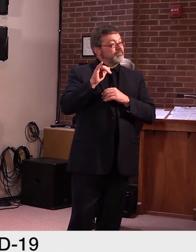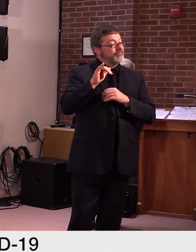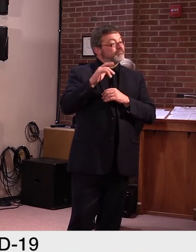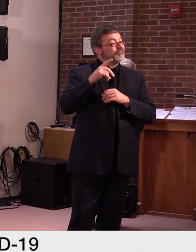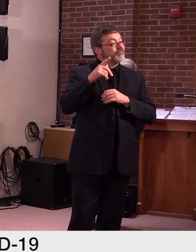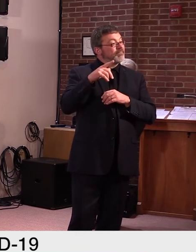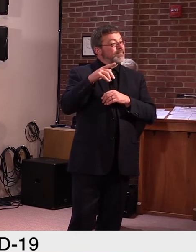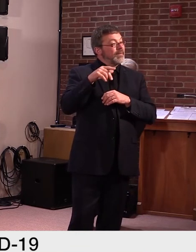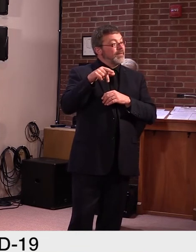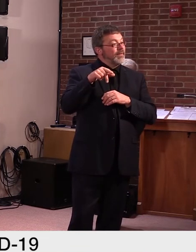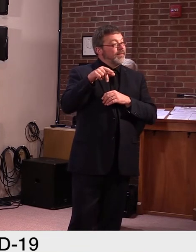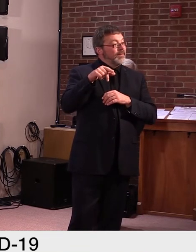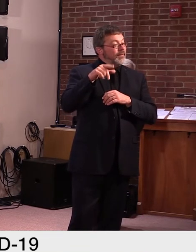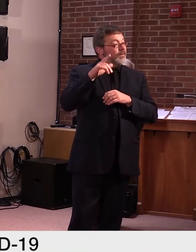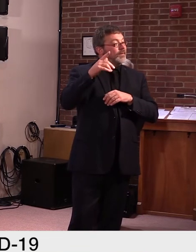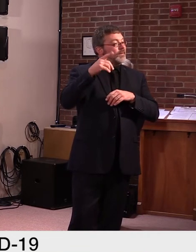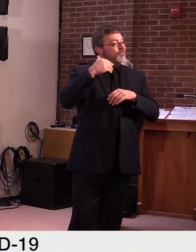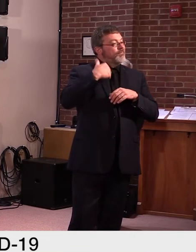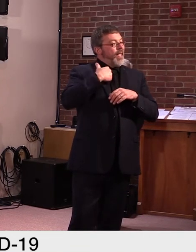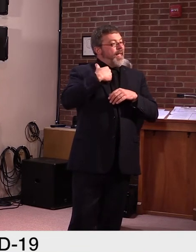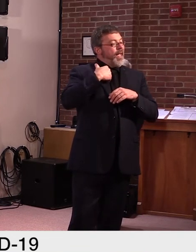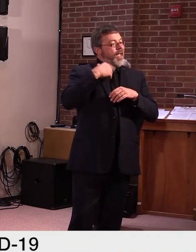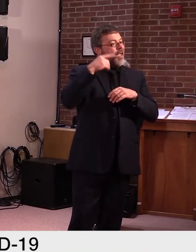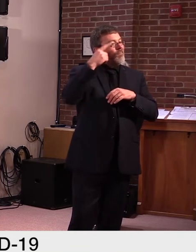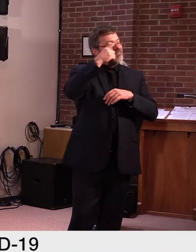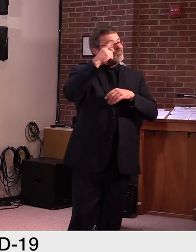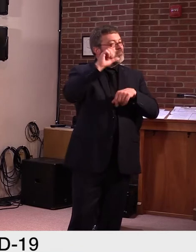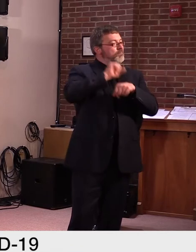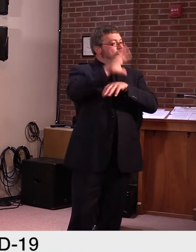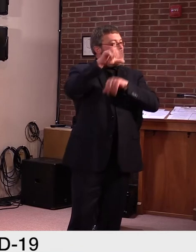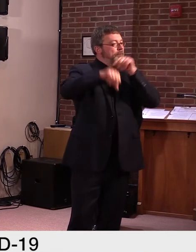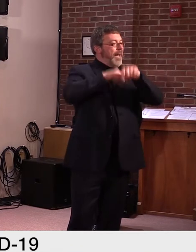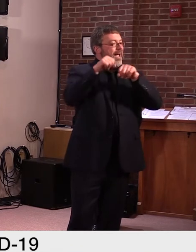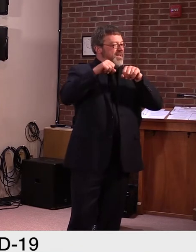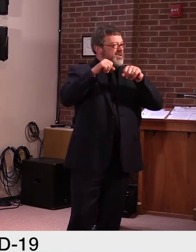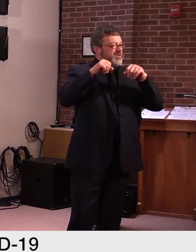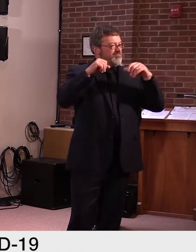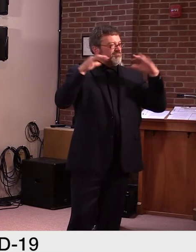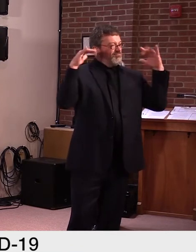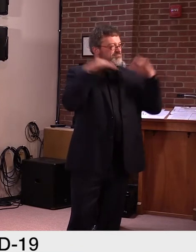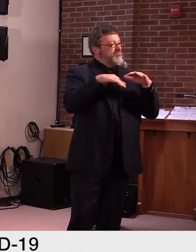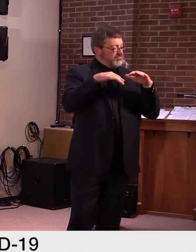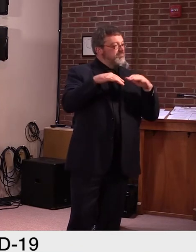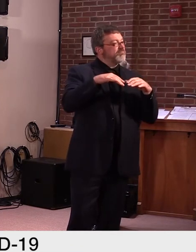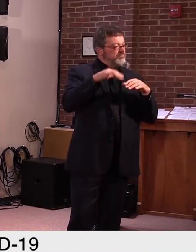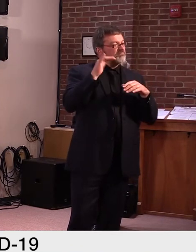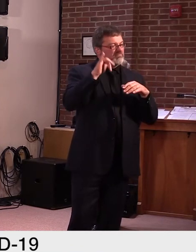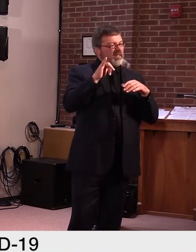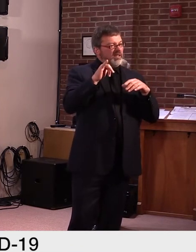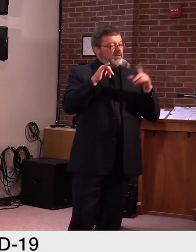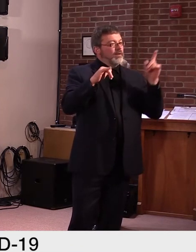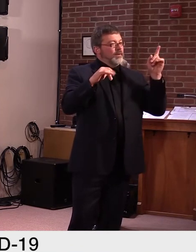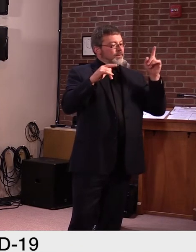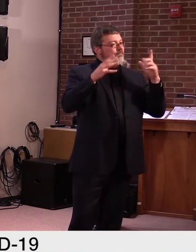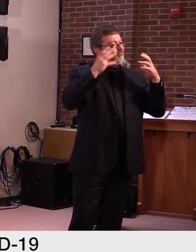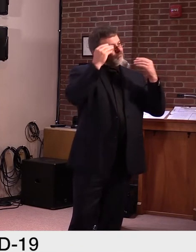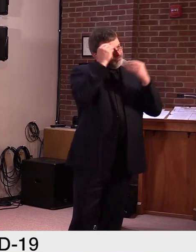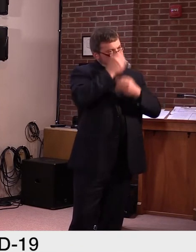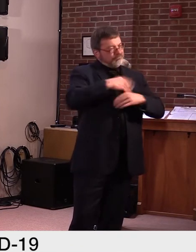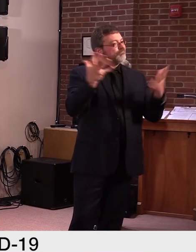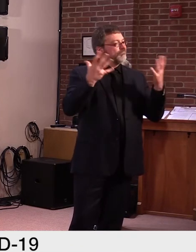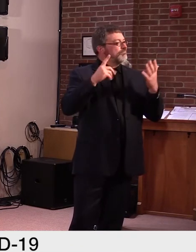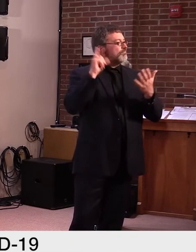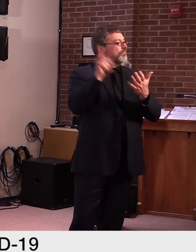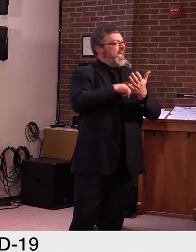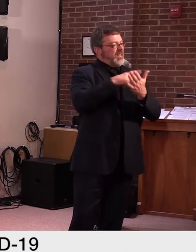annual race, uh, that was slated for next month. Um, in doing so, they cited uncertainty of the act two 50 jurisdiction on the trail